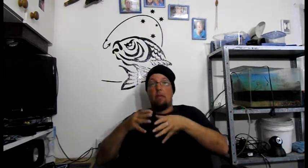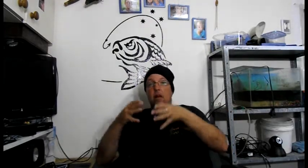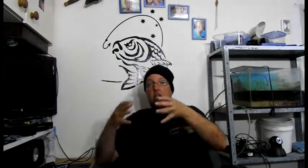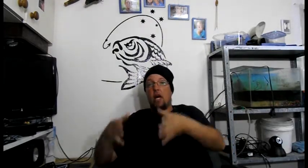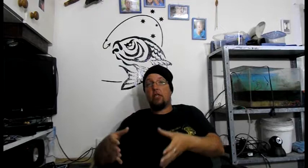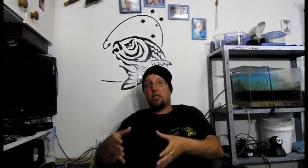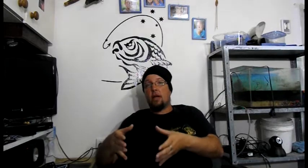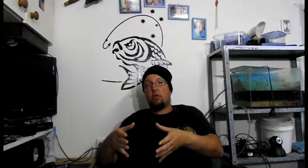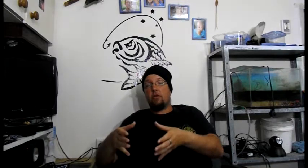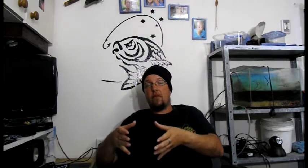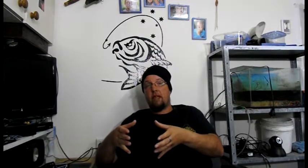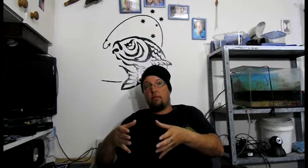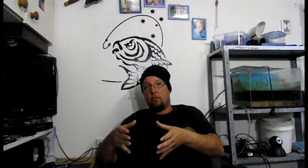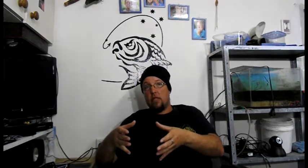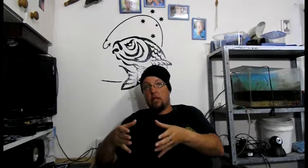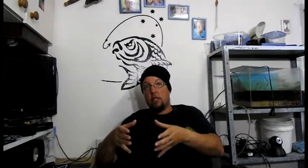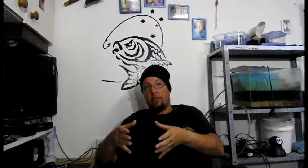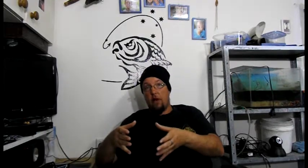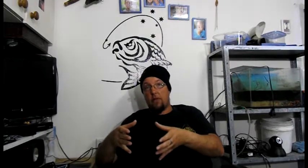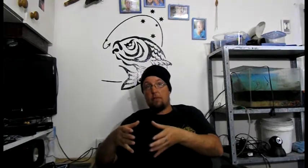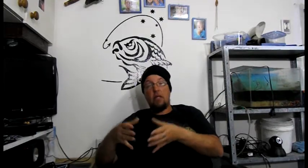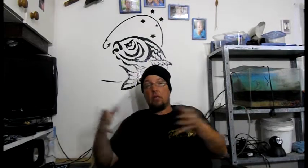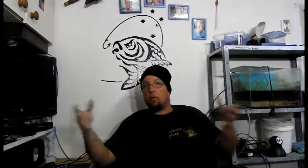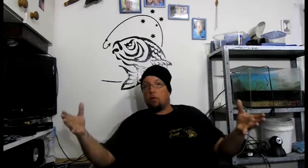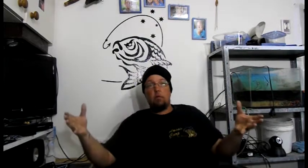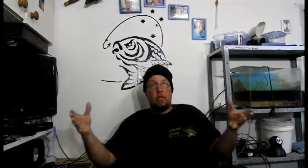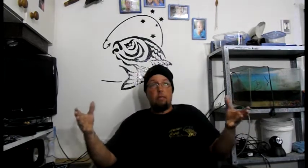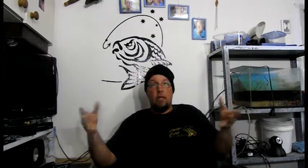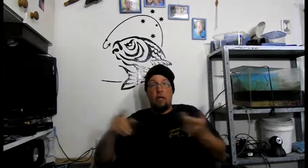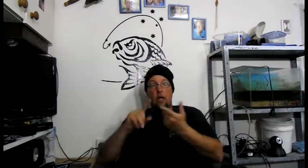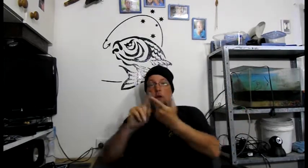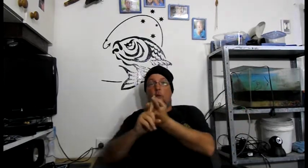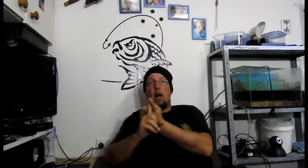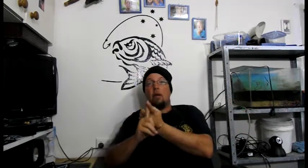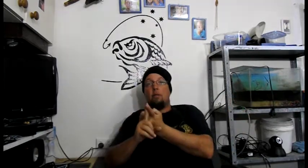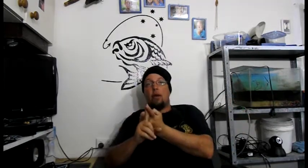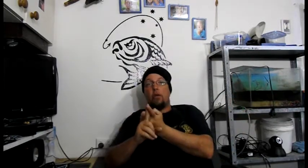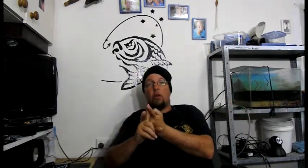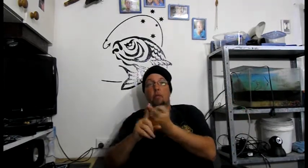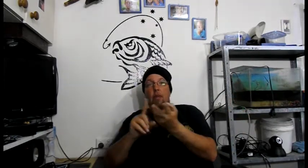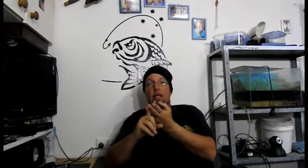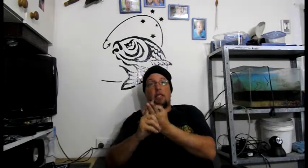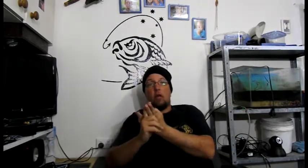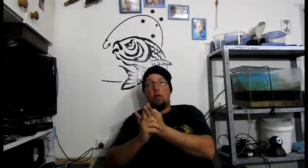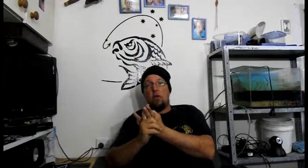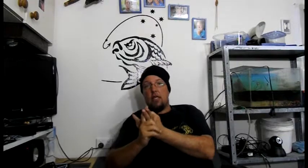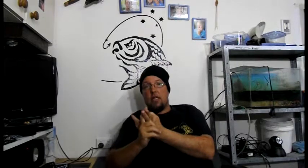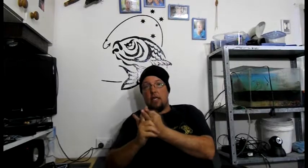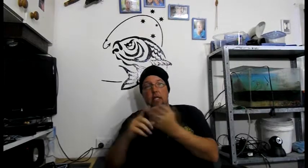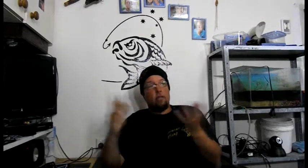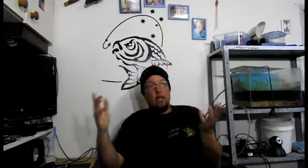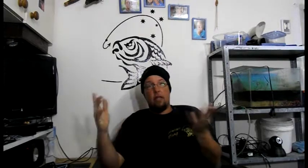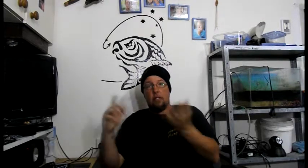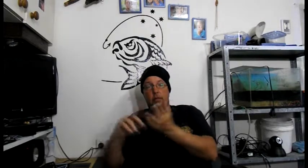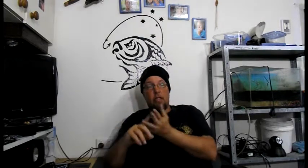much larger number of their young surviving because, well, simply, one, Murray cod and bass are no longer there to eat them and other species